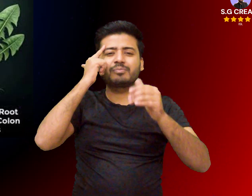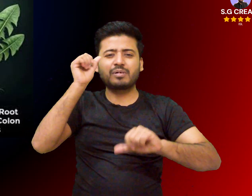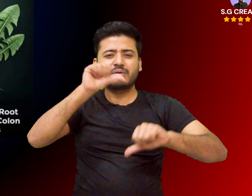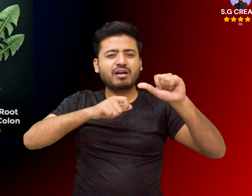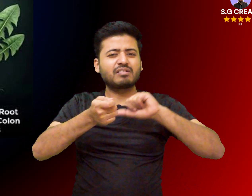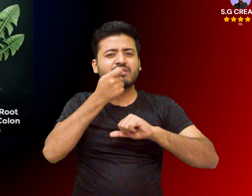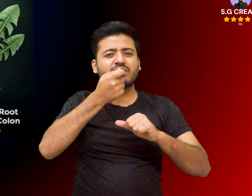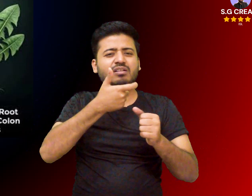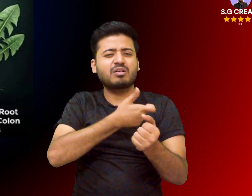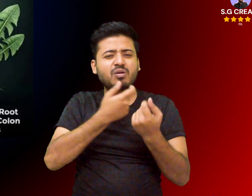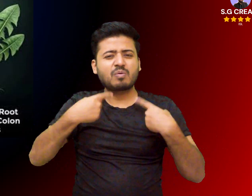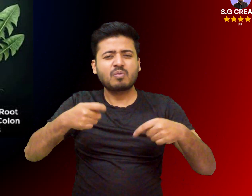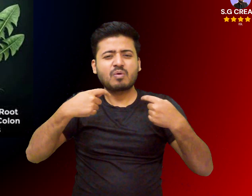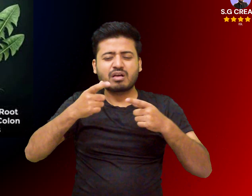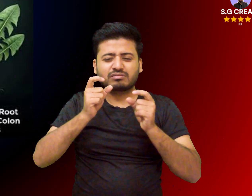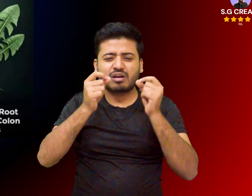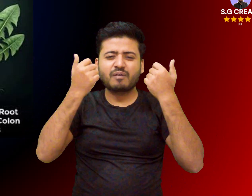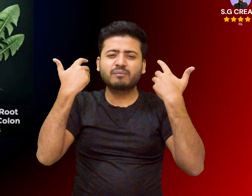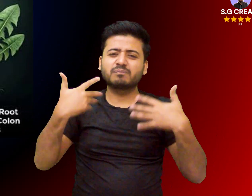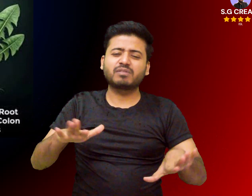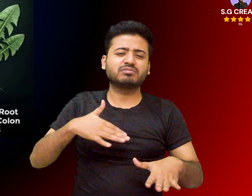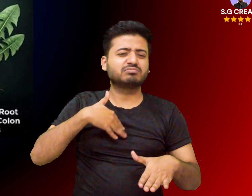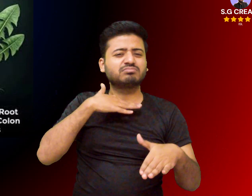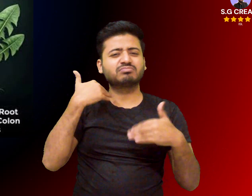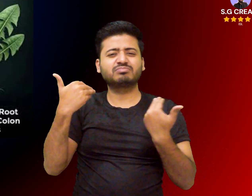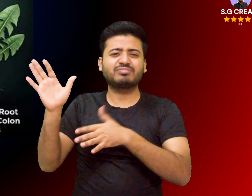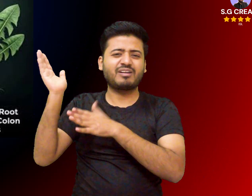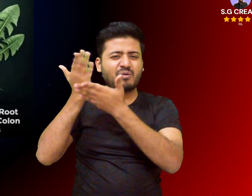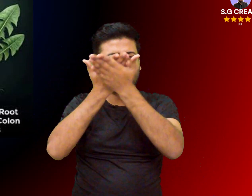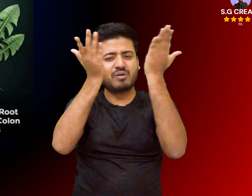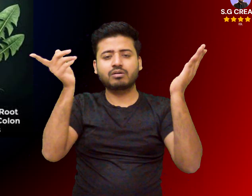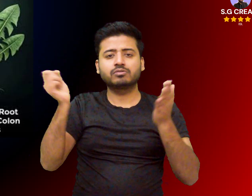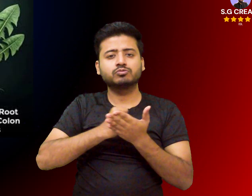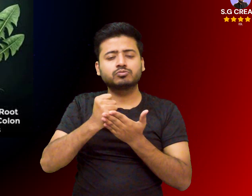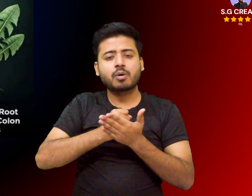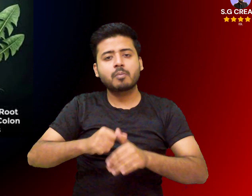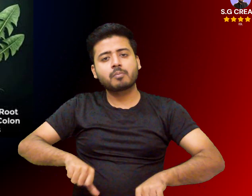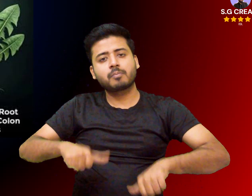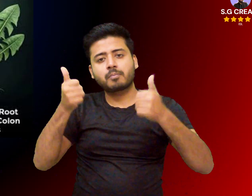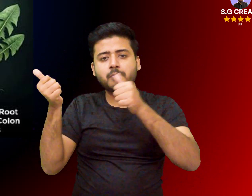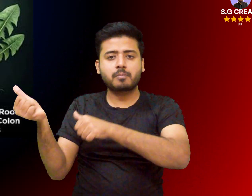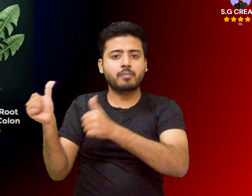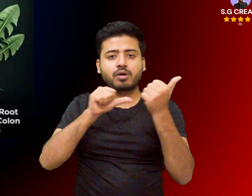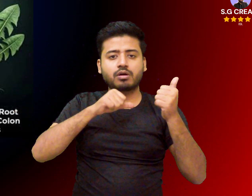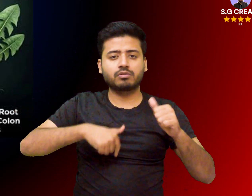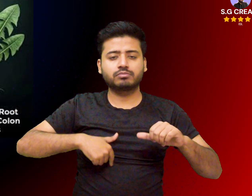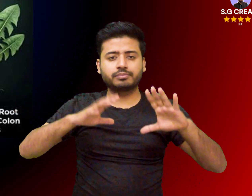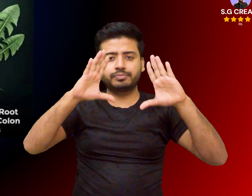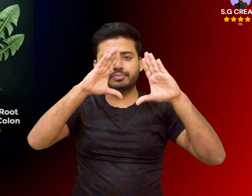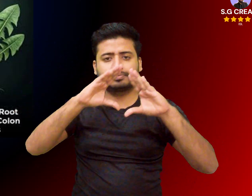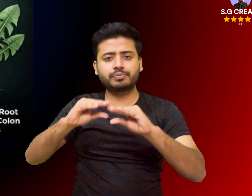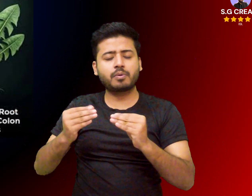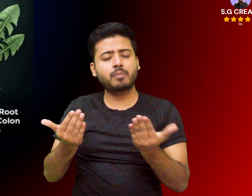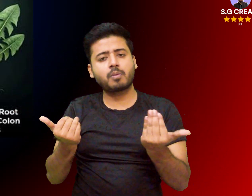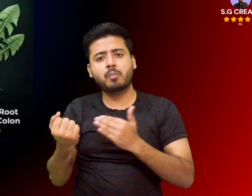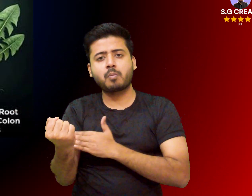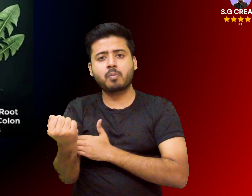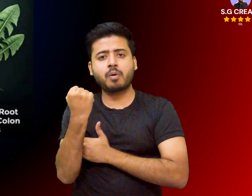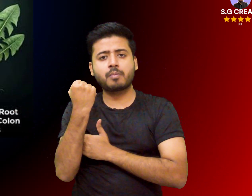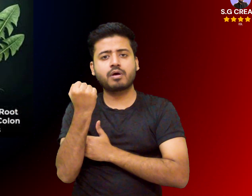activating multiple cell death signaling pathways simultaneously both caspase dependent and independent which may make it harder for cancer